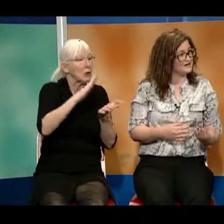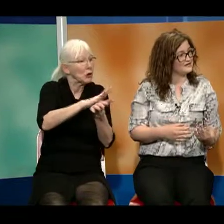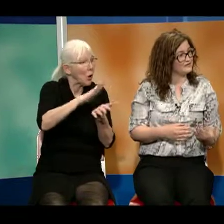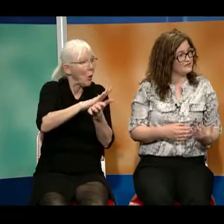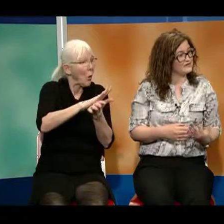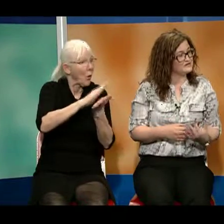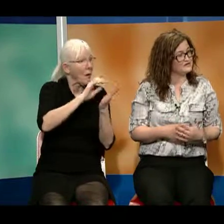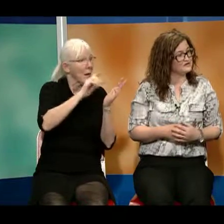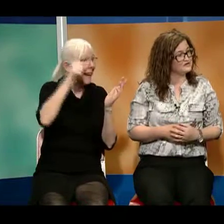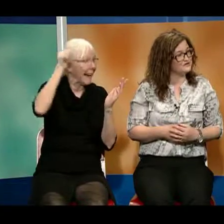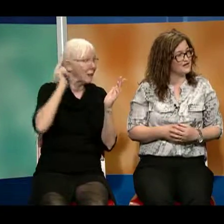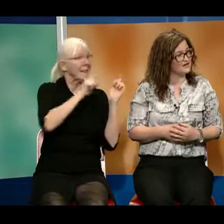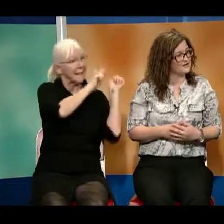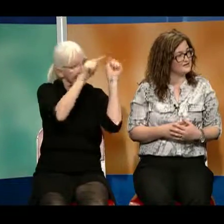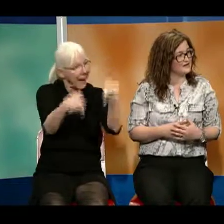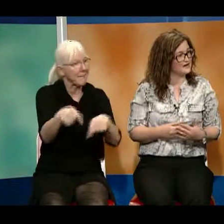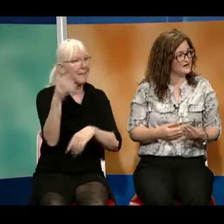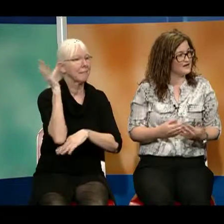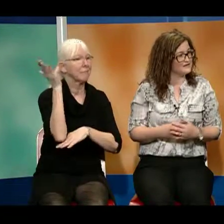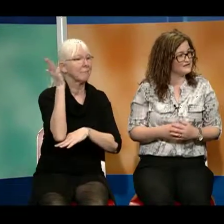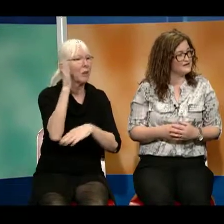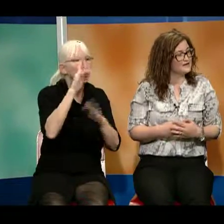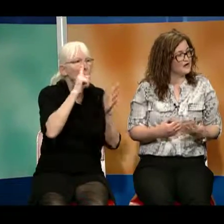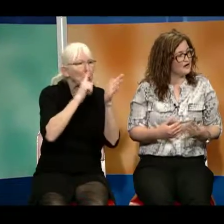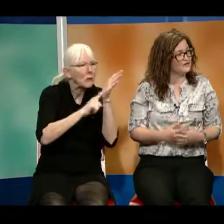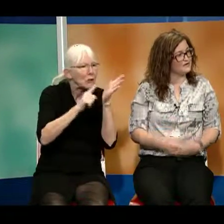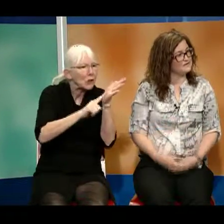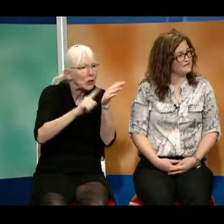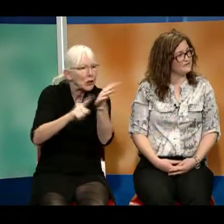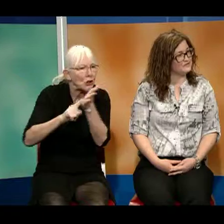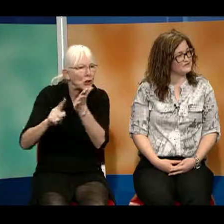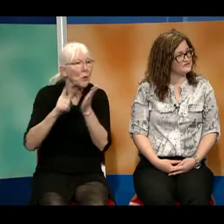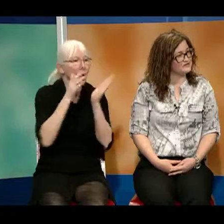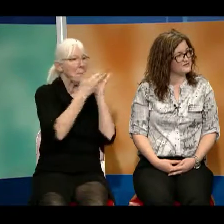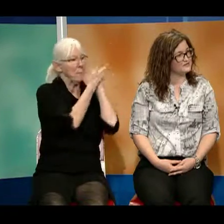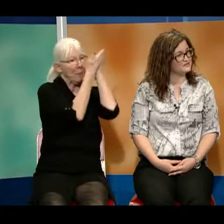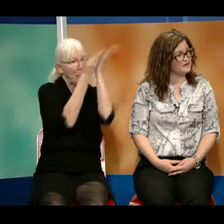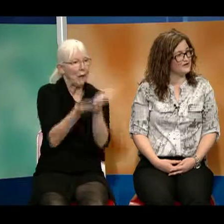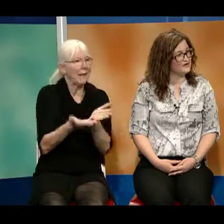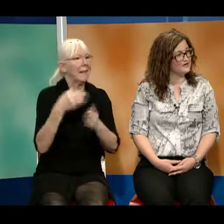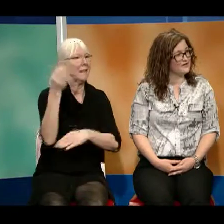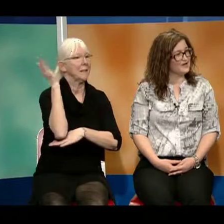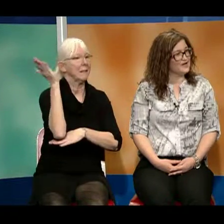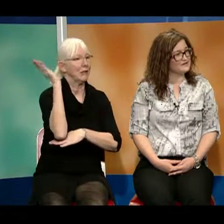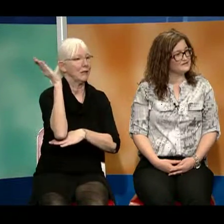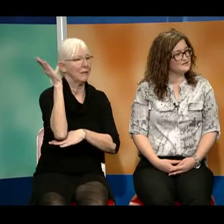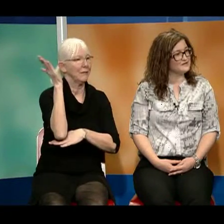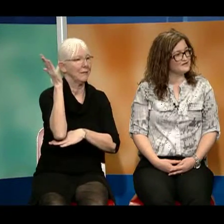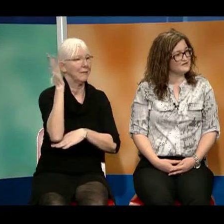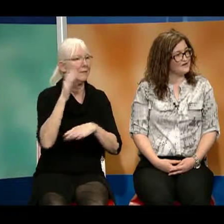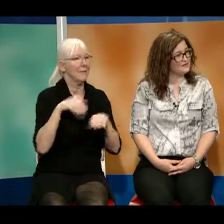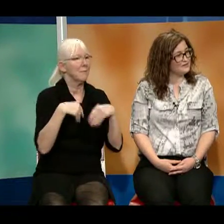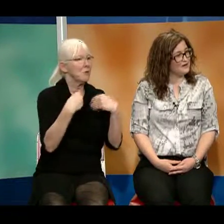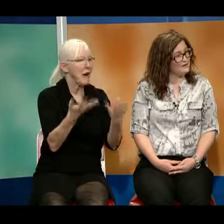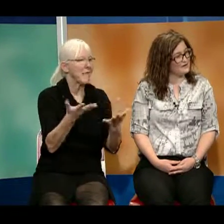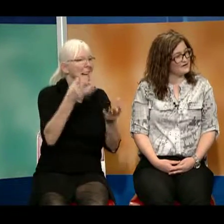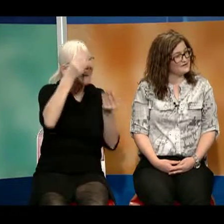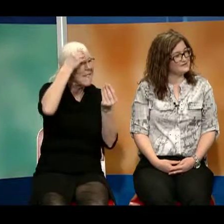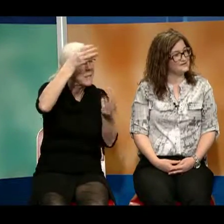academic research and offering some information sessions as well. And so we're inviting the public to